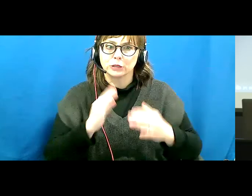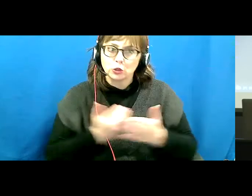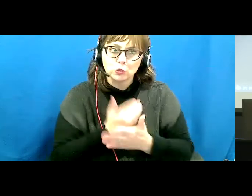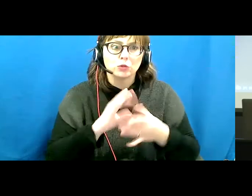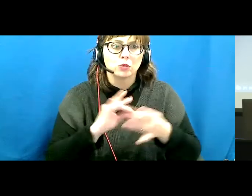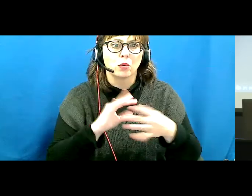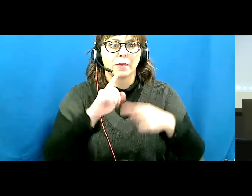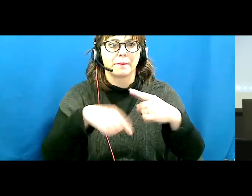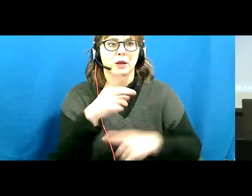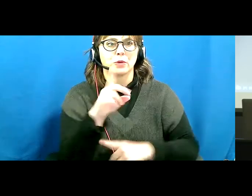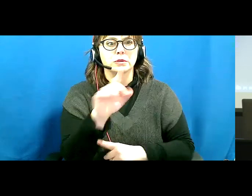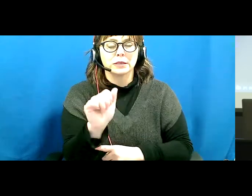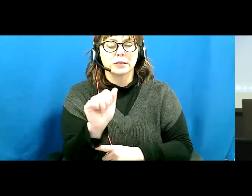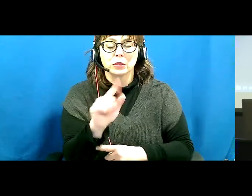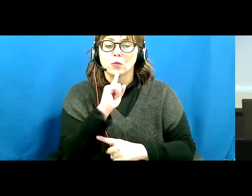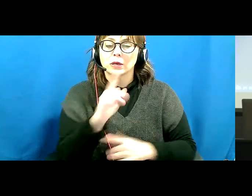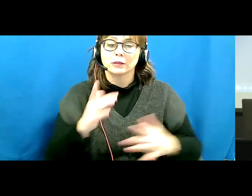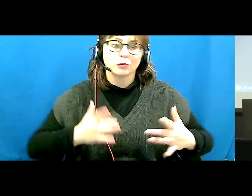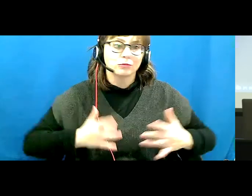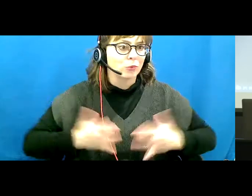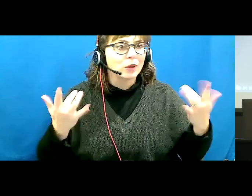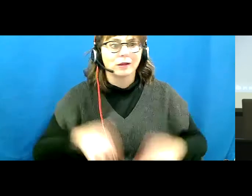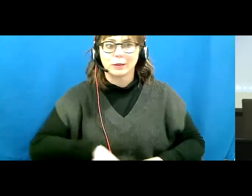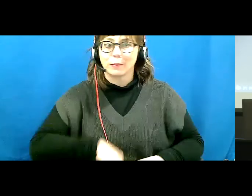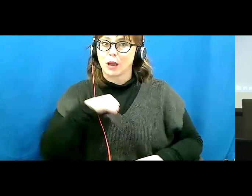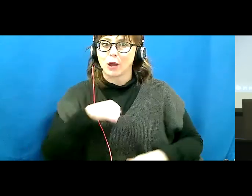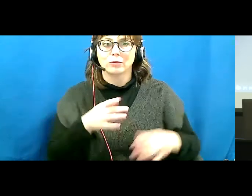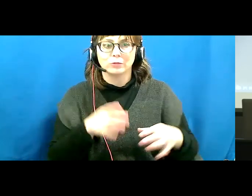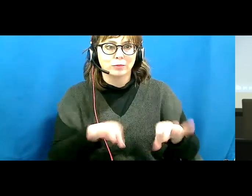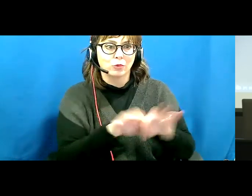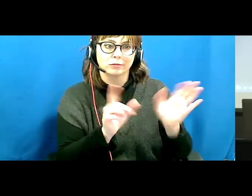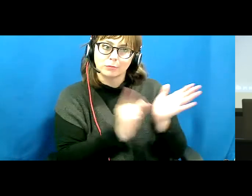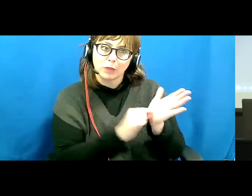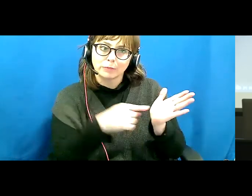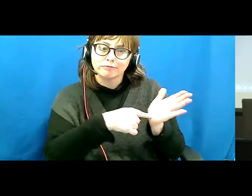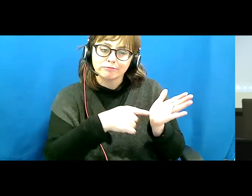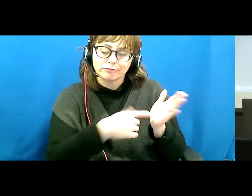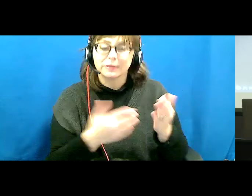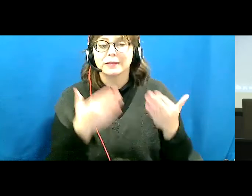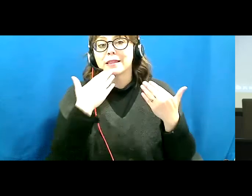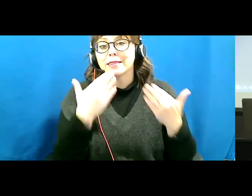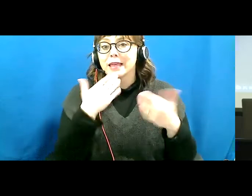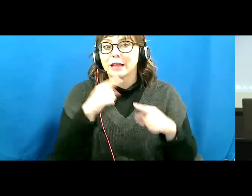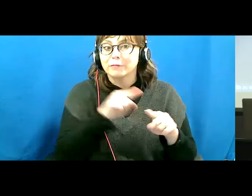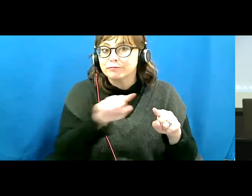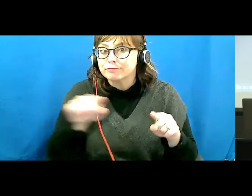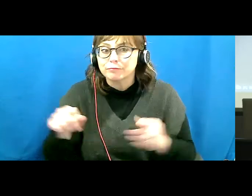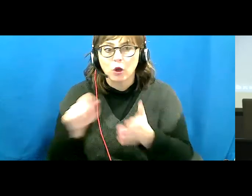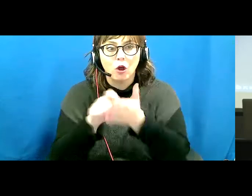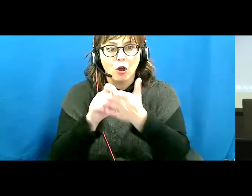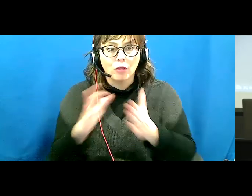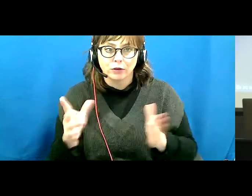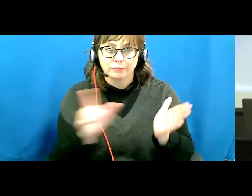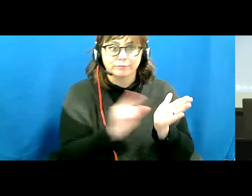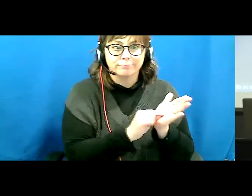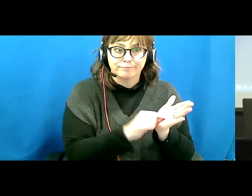are so thrilled and proud to have published this important book. Thank you, Diane, and thank you to the book's many contributing authors. Your work will